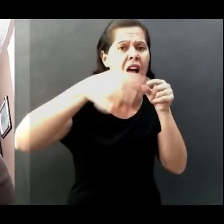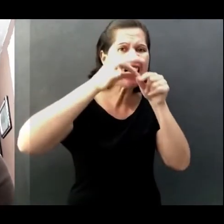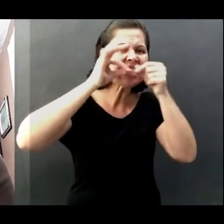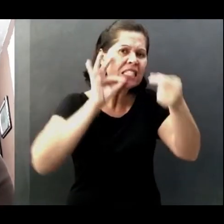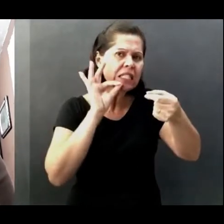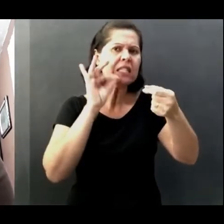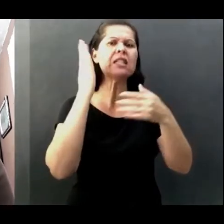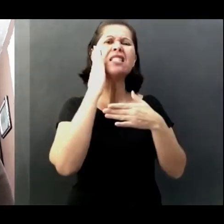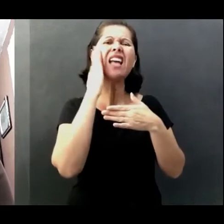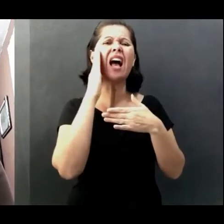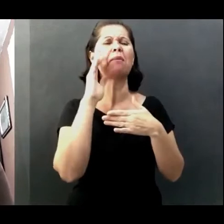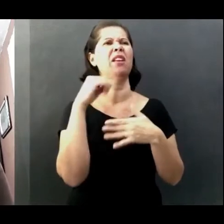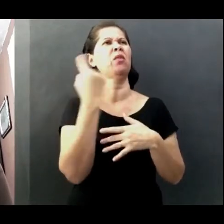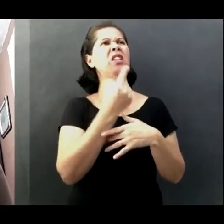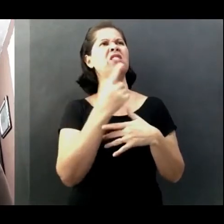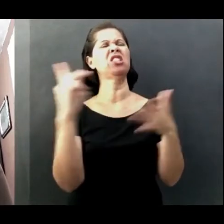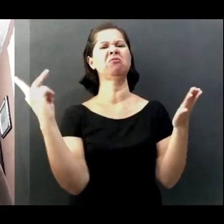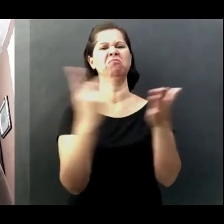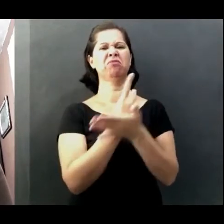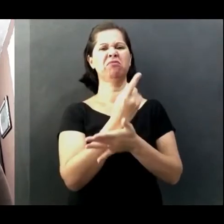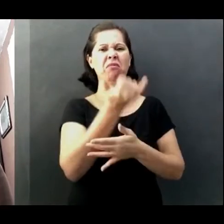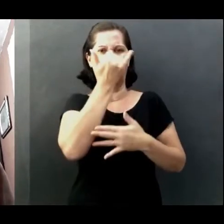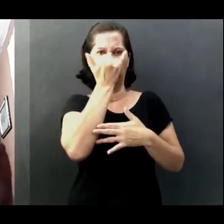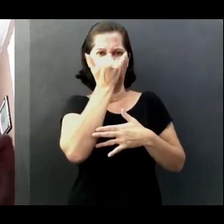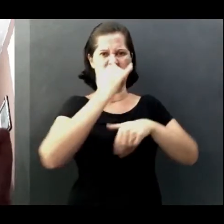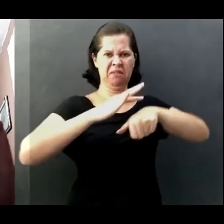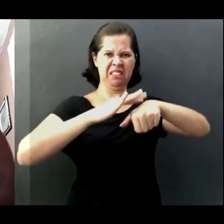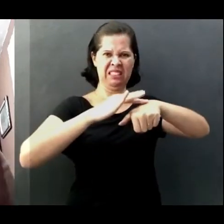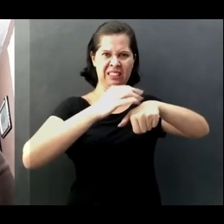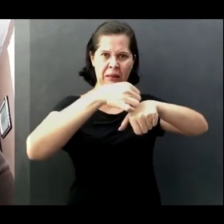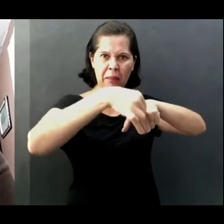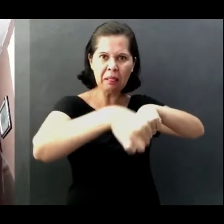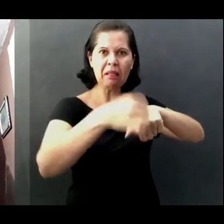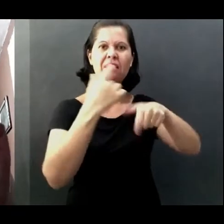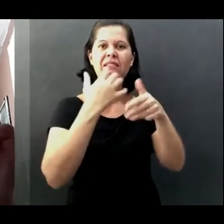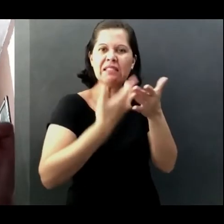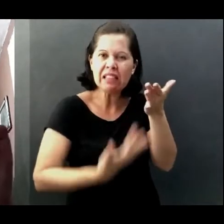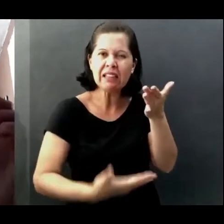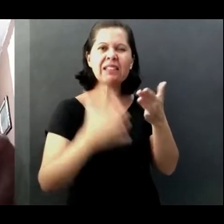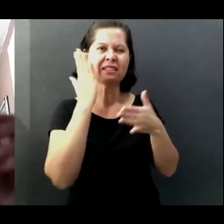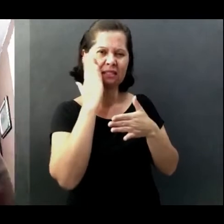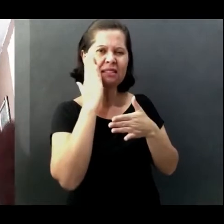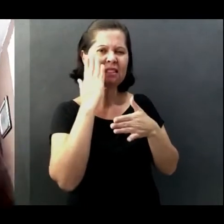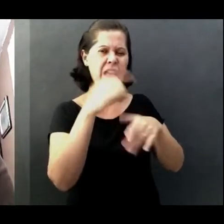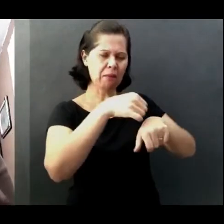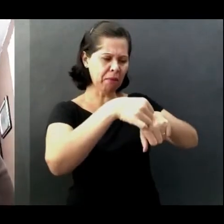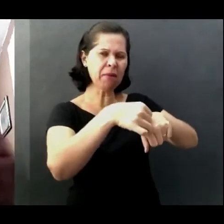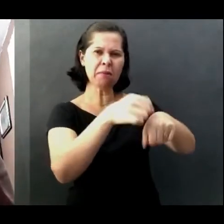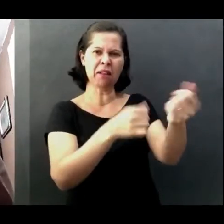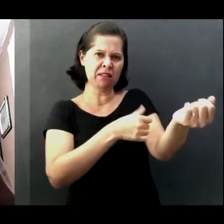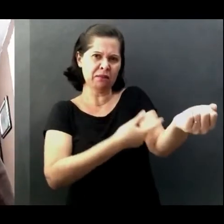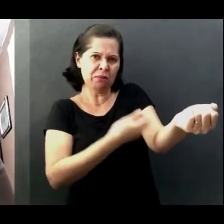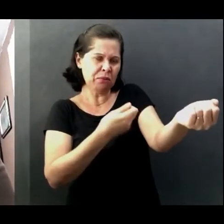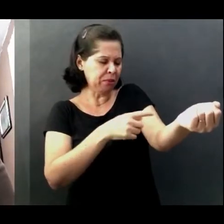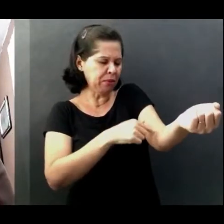bandage, that we have for when we get hurt. You put a bandage on it and